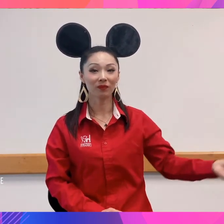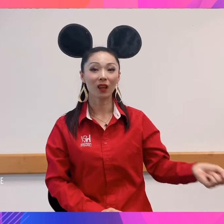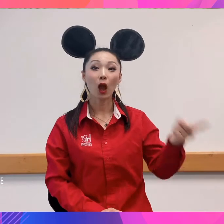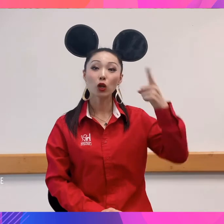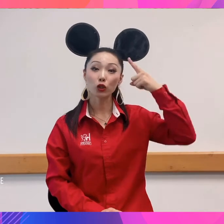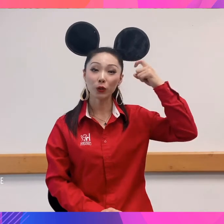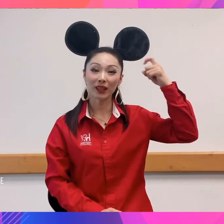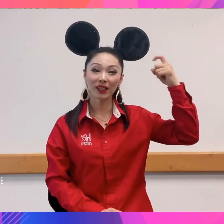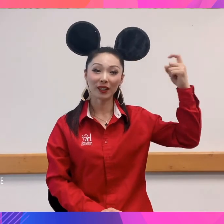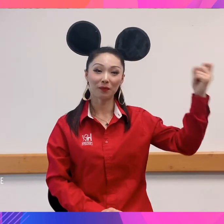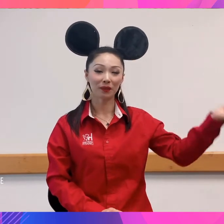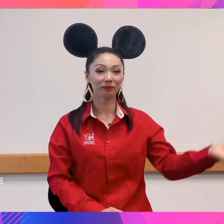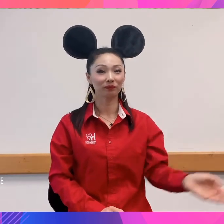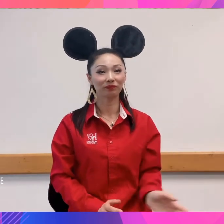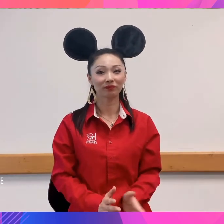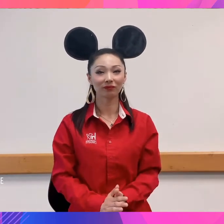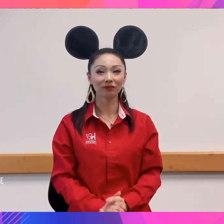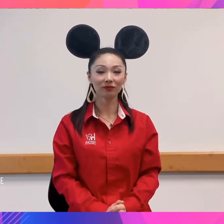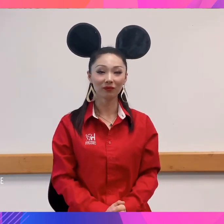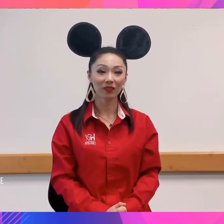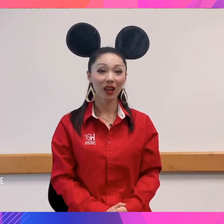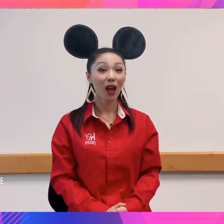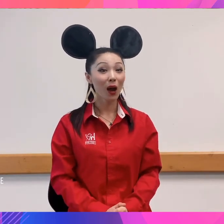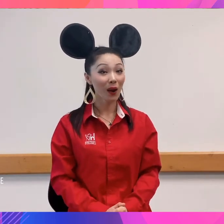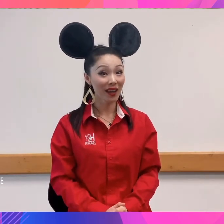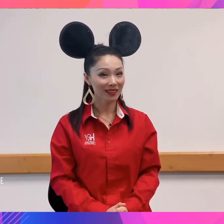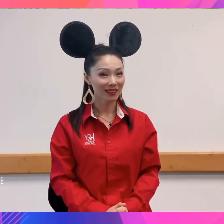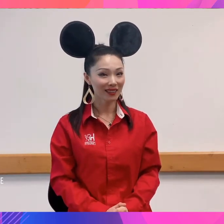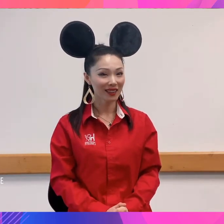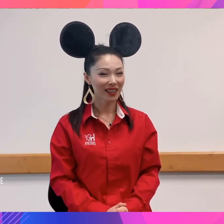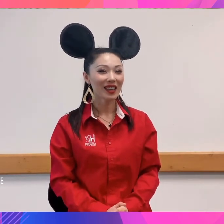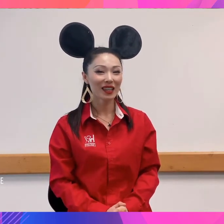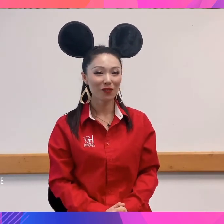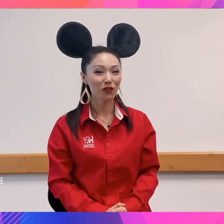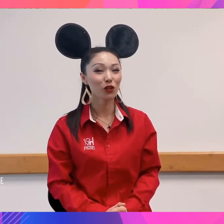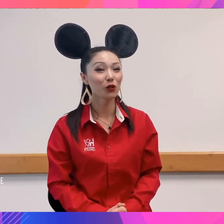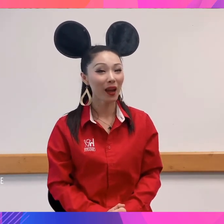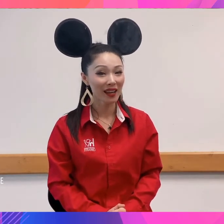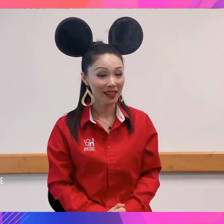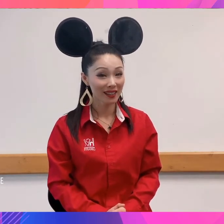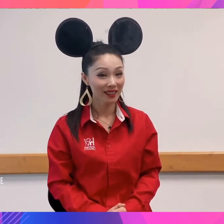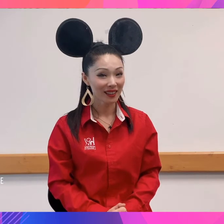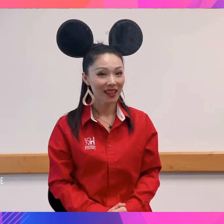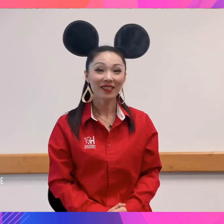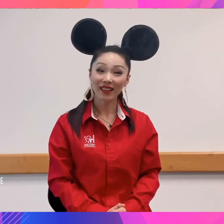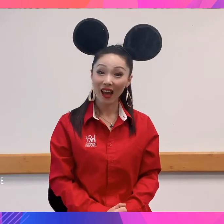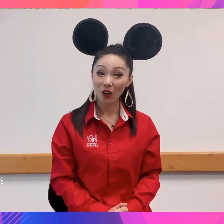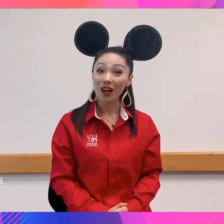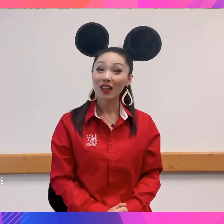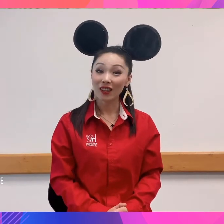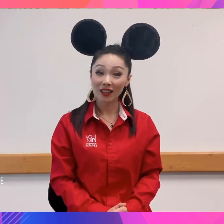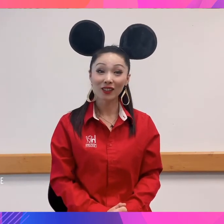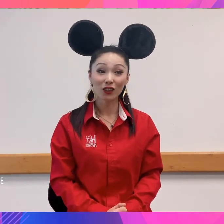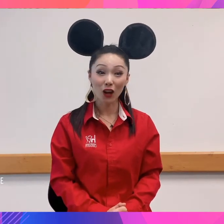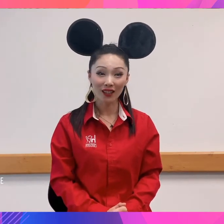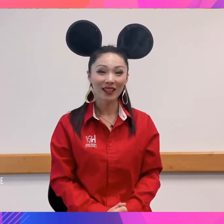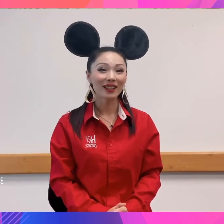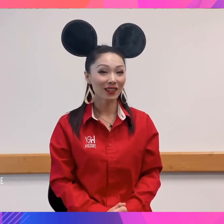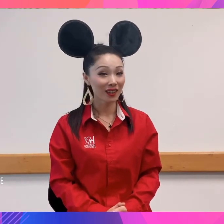Dream. Alright, if you're ready. Now let's start singing